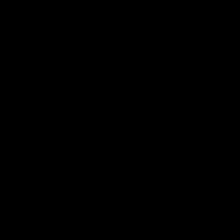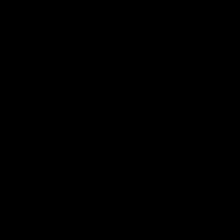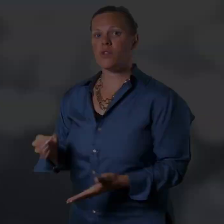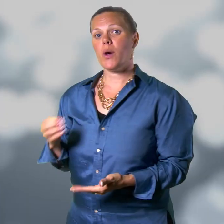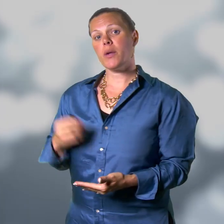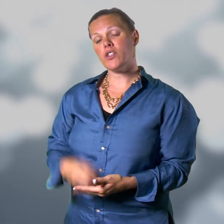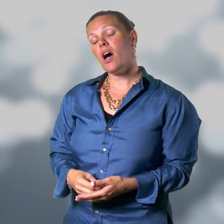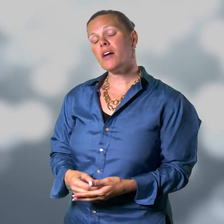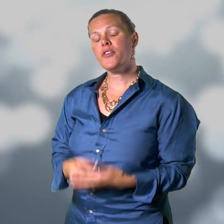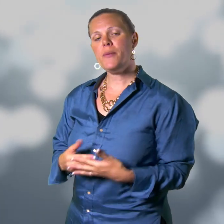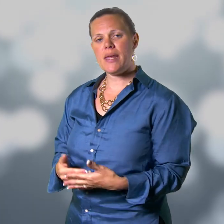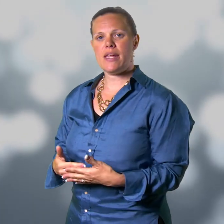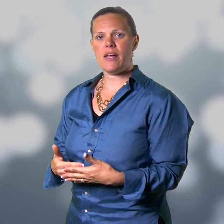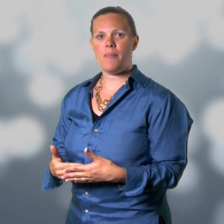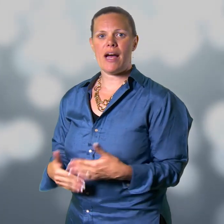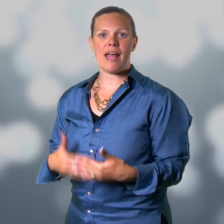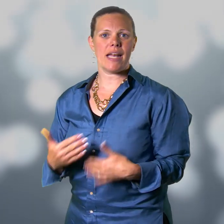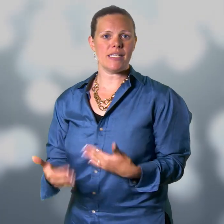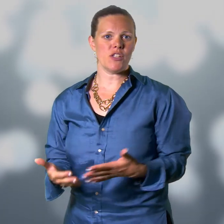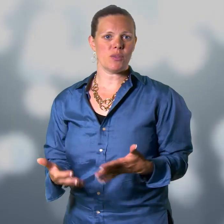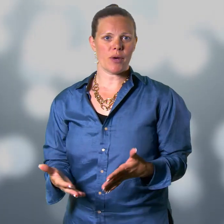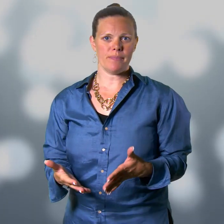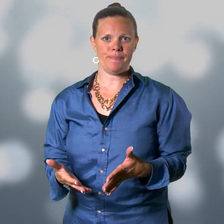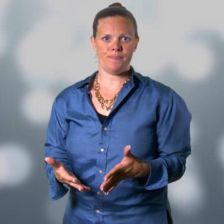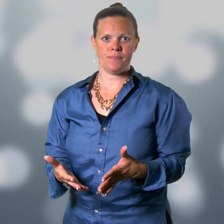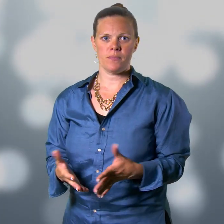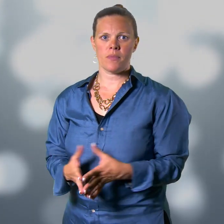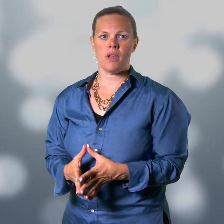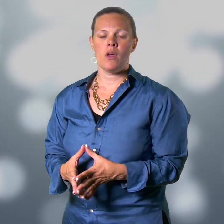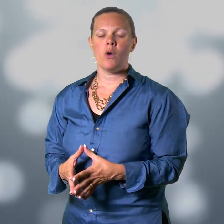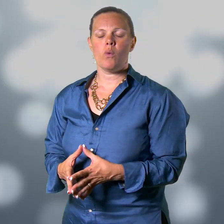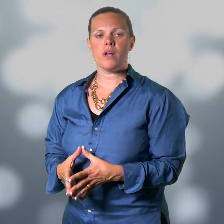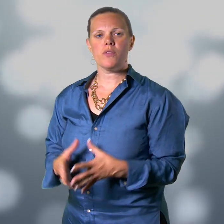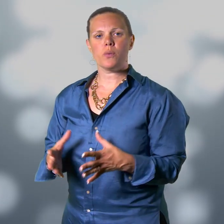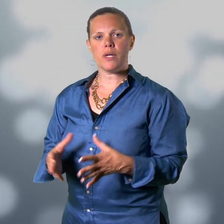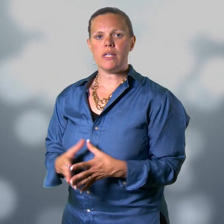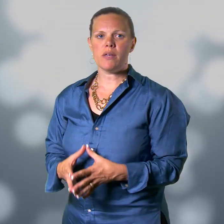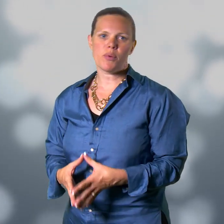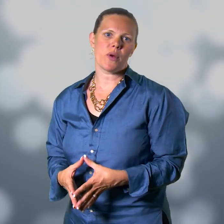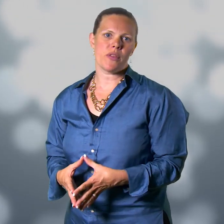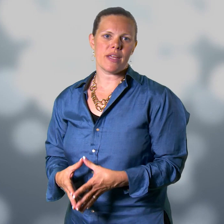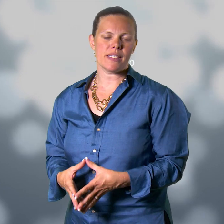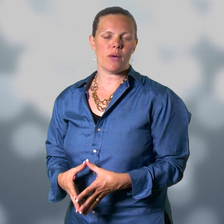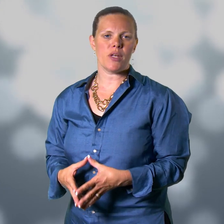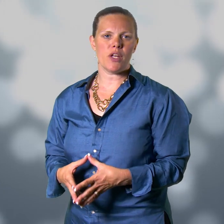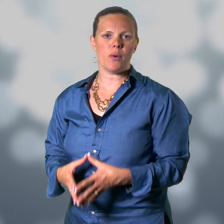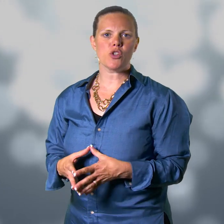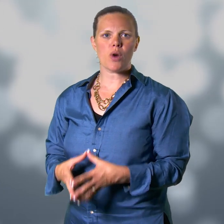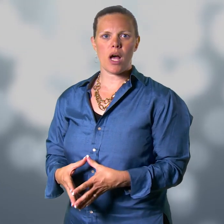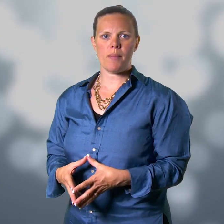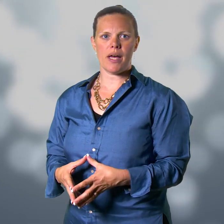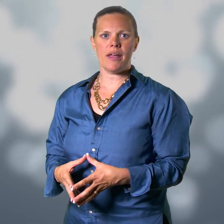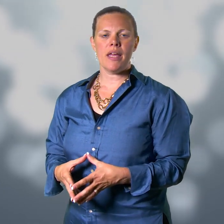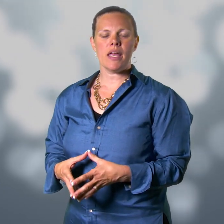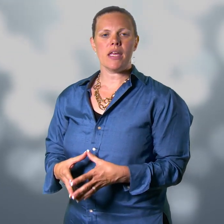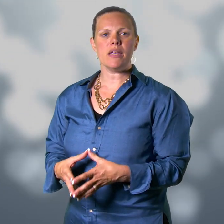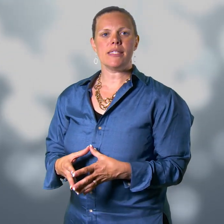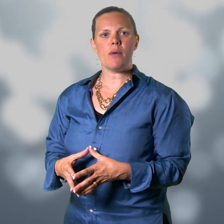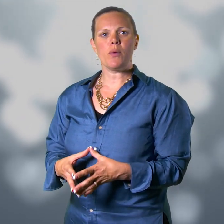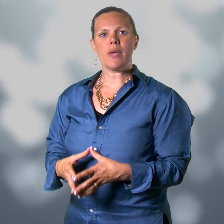So I want to talk for a minute about how to teach the brain. One of the really important things that we know in trauma is that when we